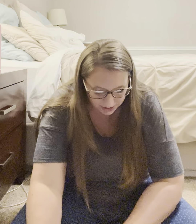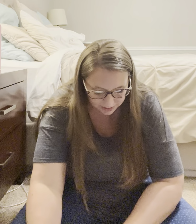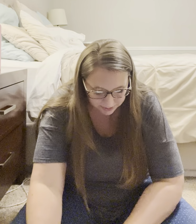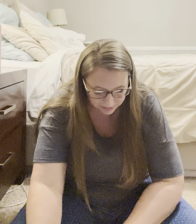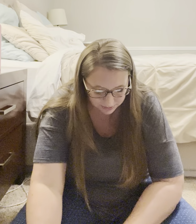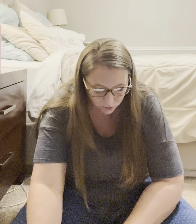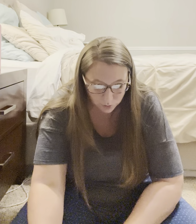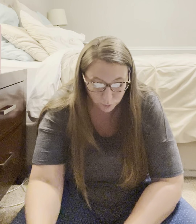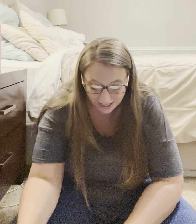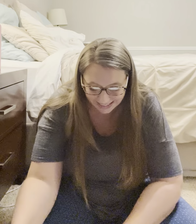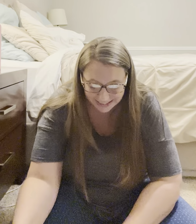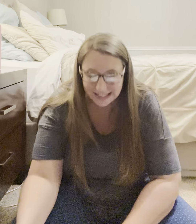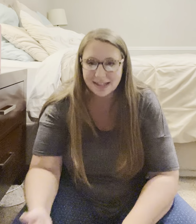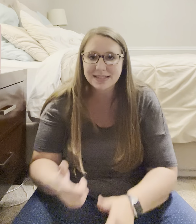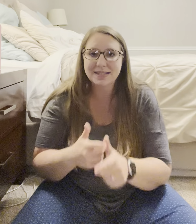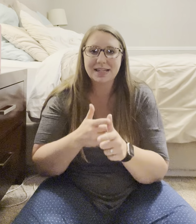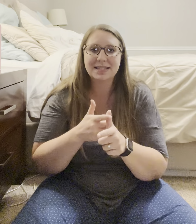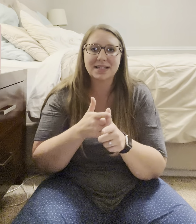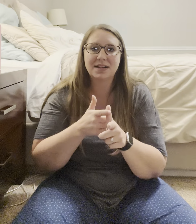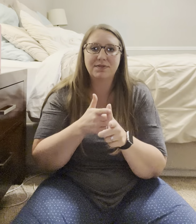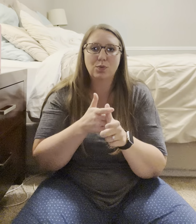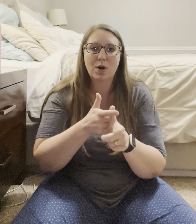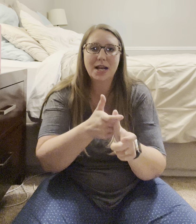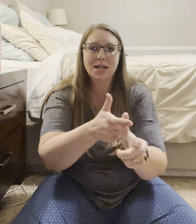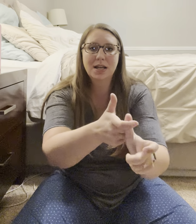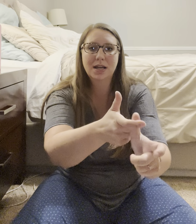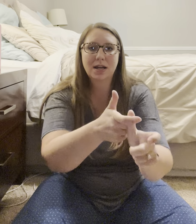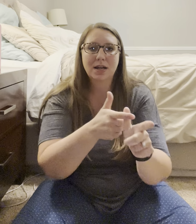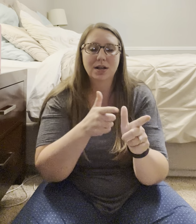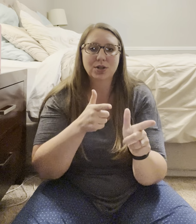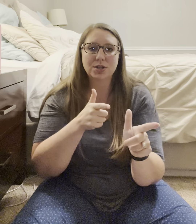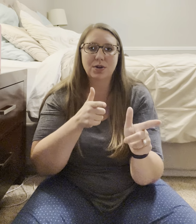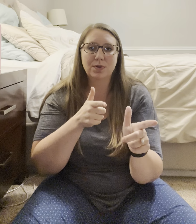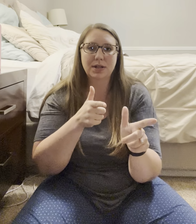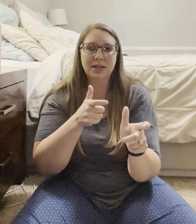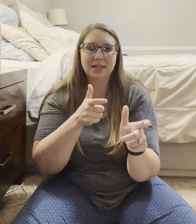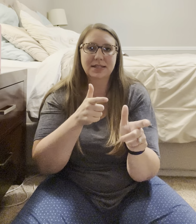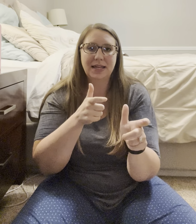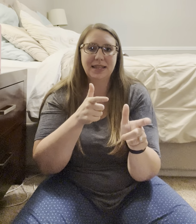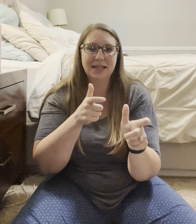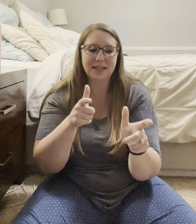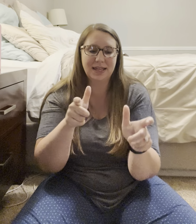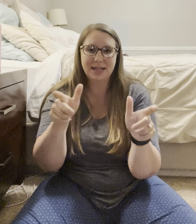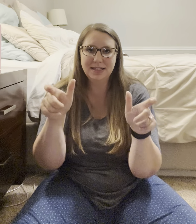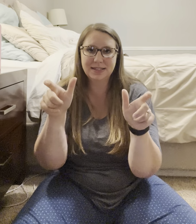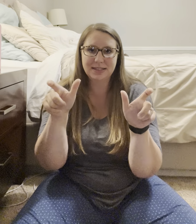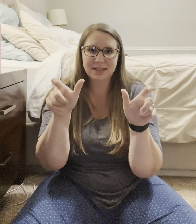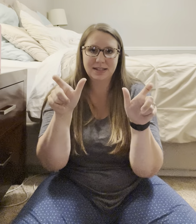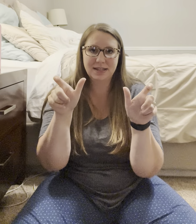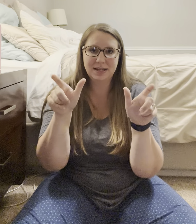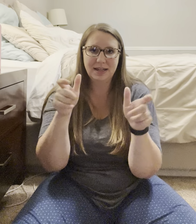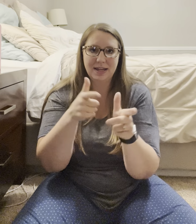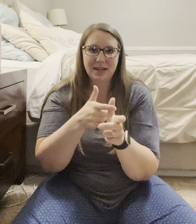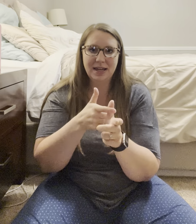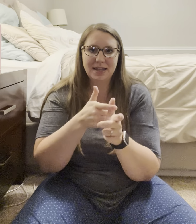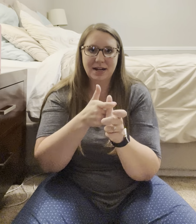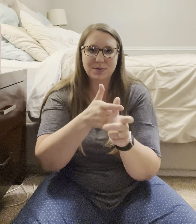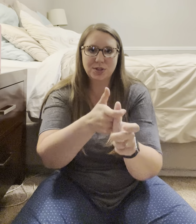or running. This is the exact time for run. So, it's like this and then I'm just